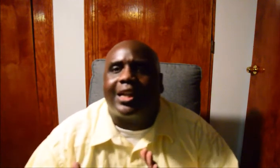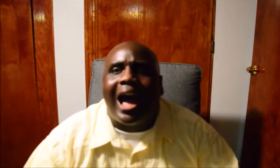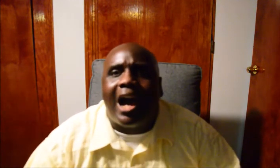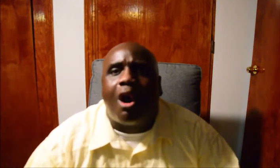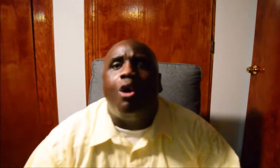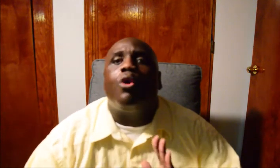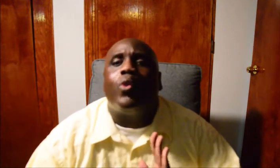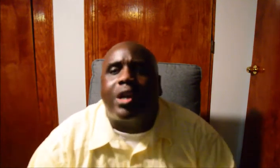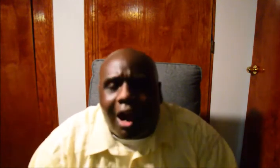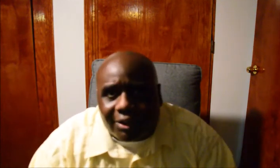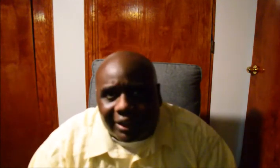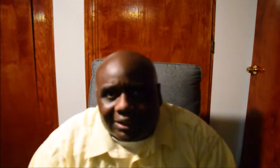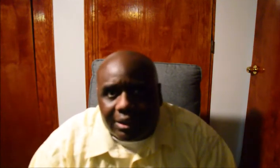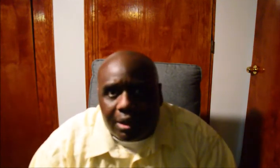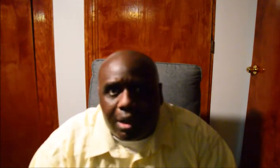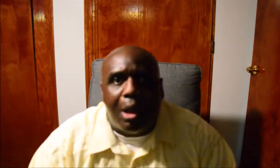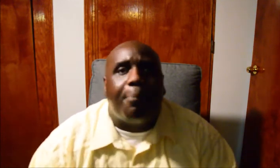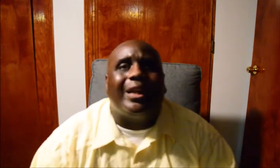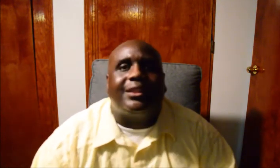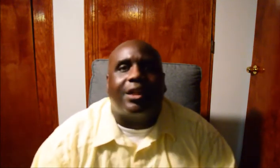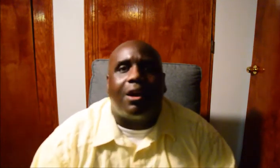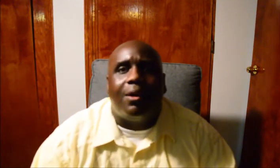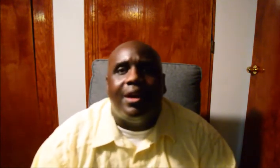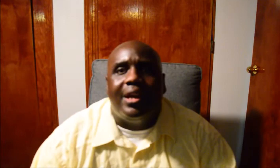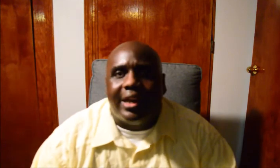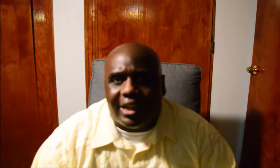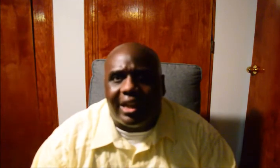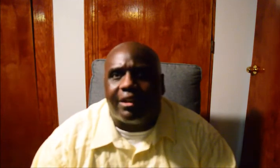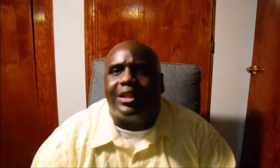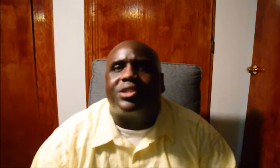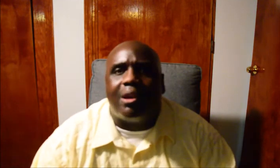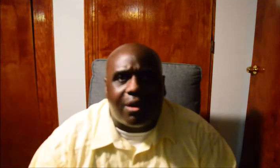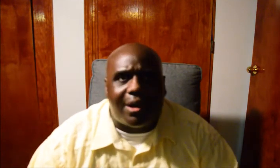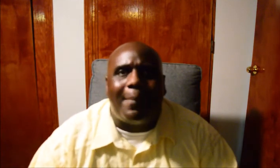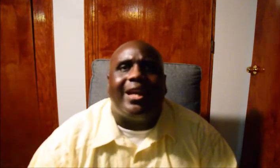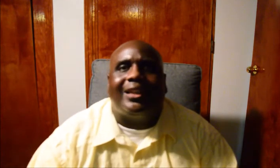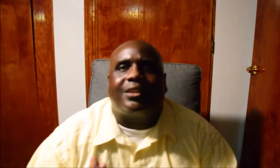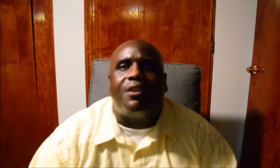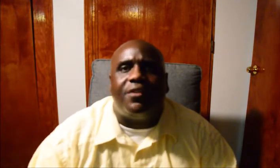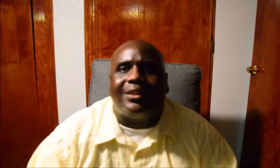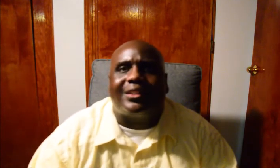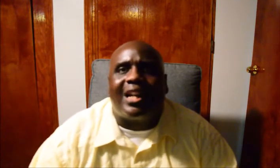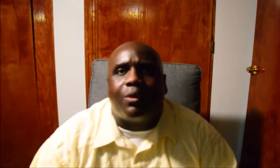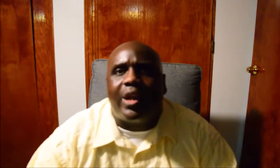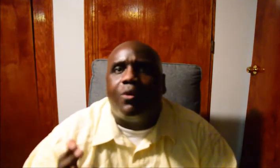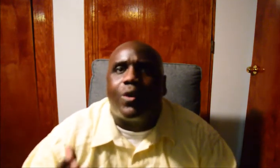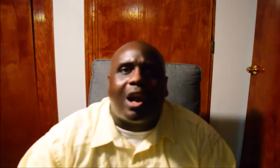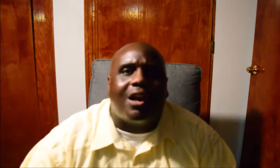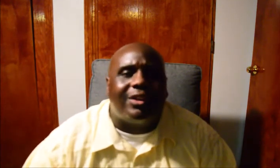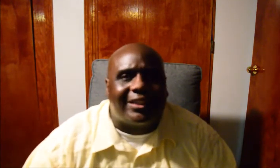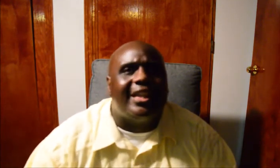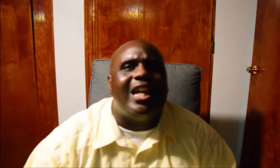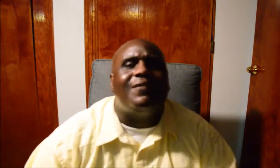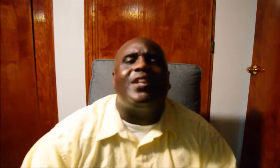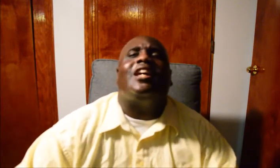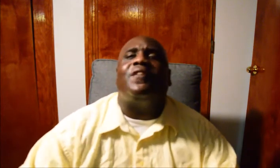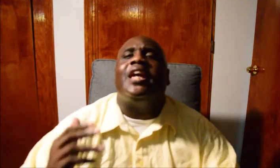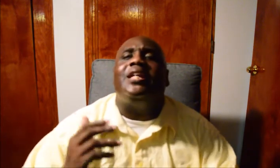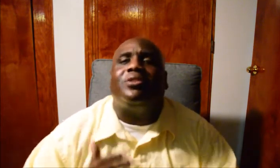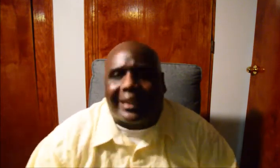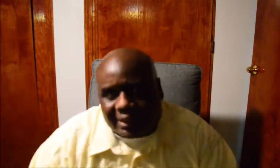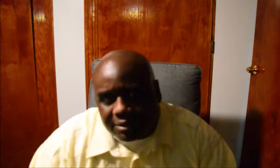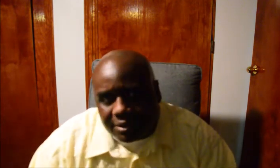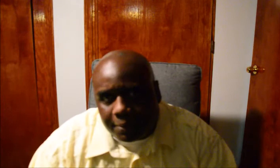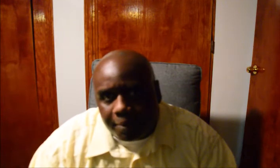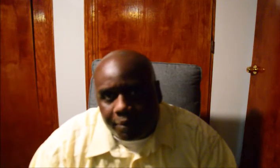mayor of Chicago regardless. Pritzker is still going to make his governor's salary regardless. And even if